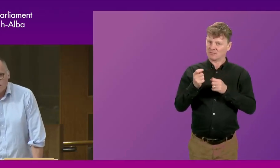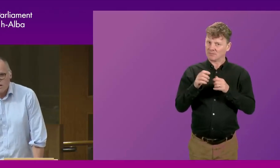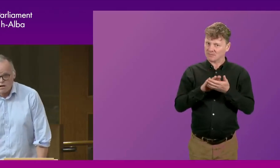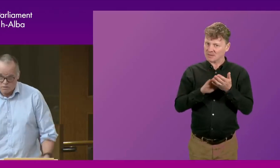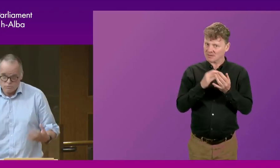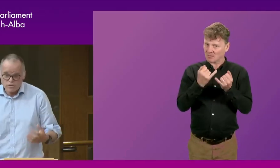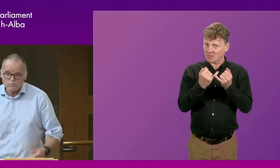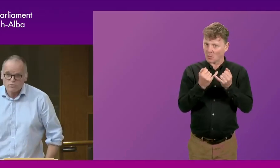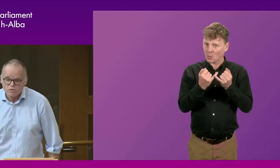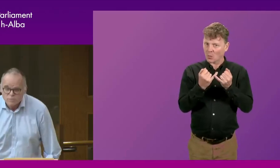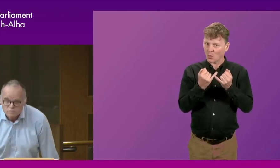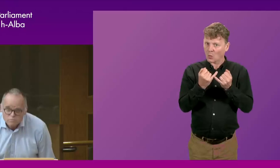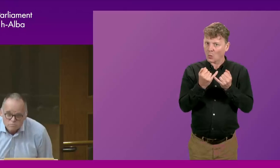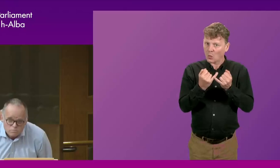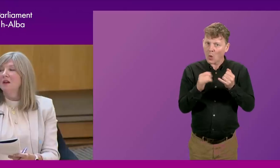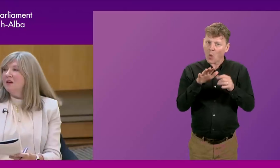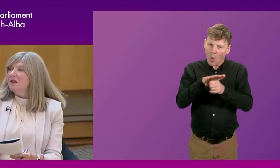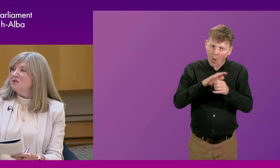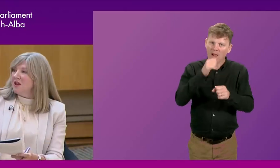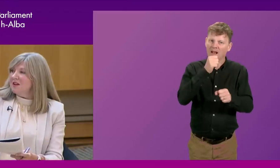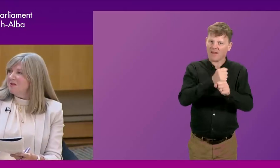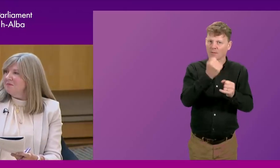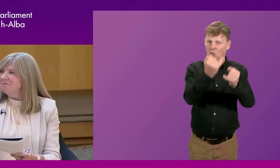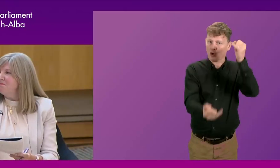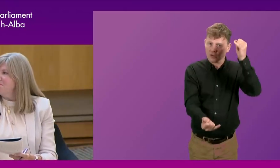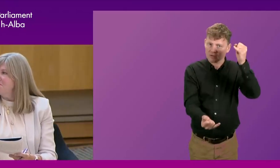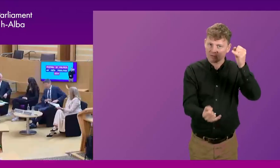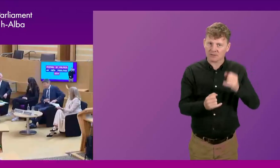real local government? Jack.